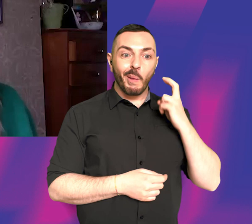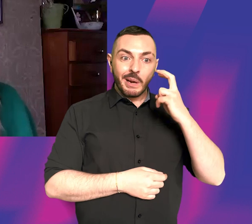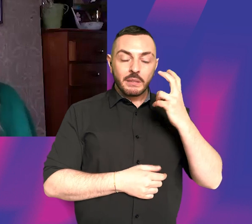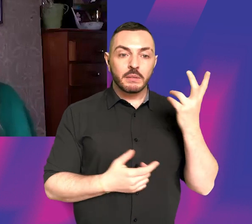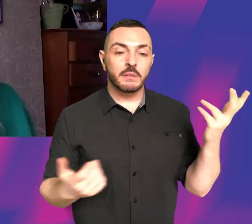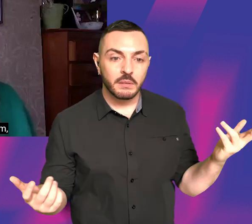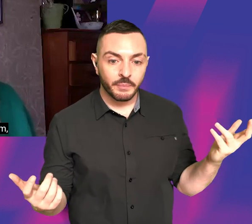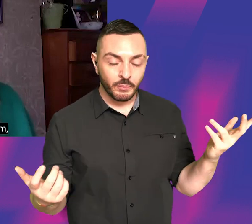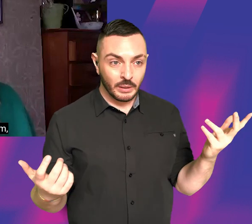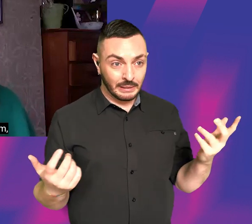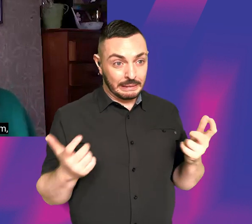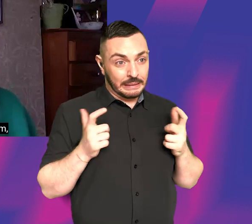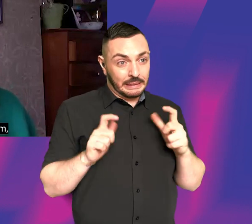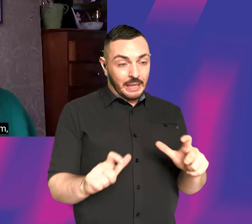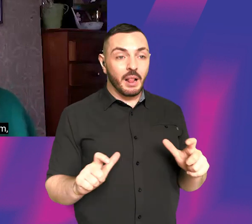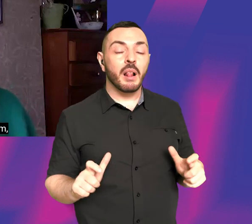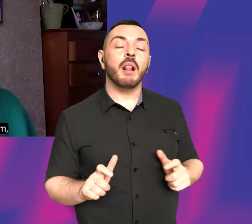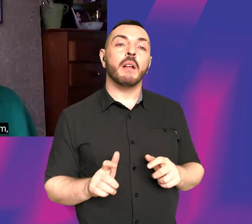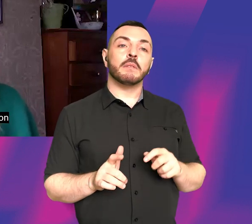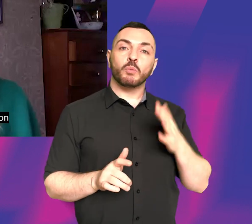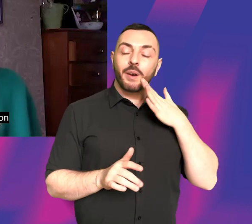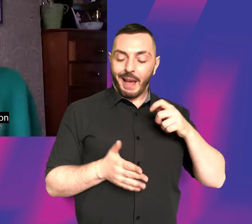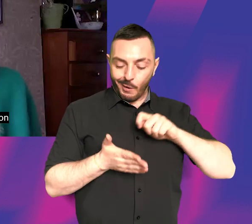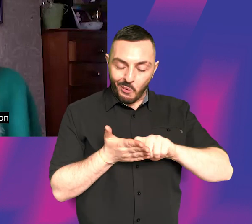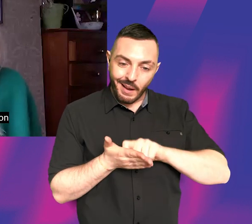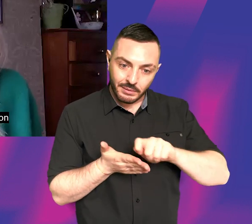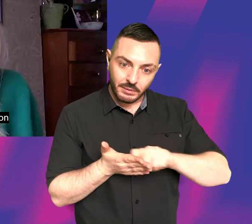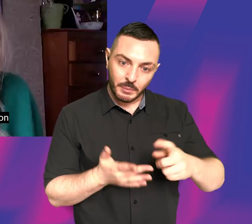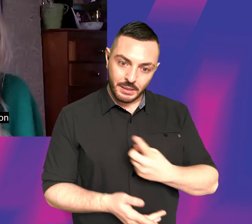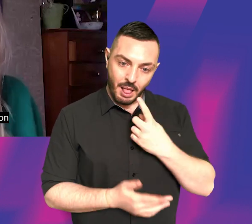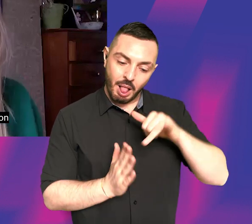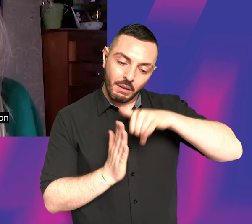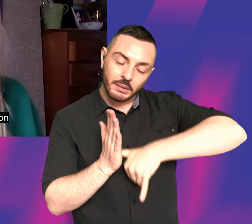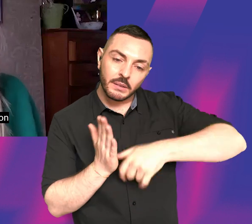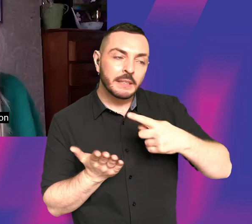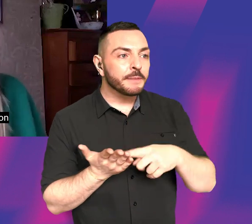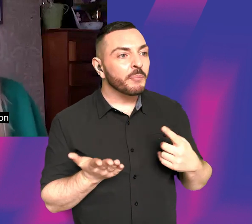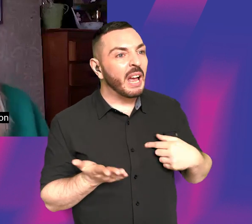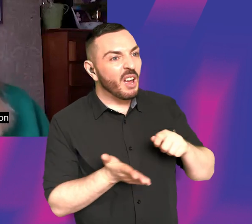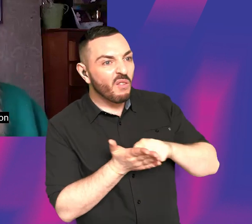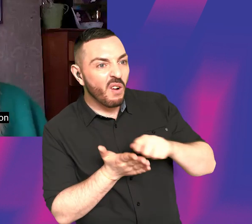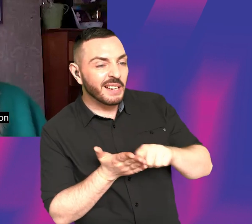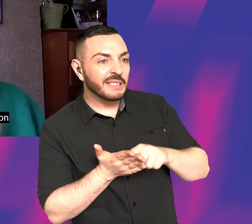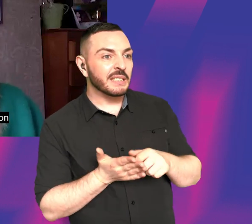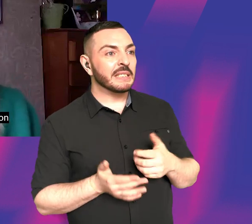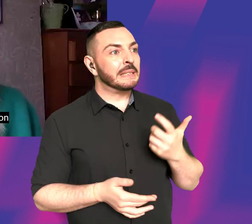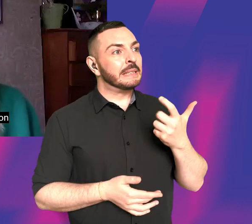doing that to this day, when I sit down to write a feature film, there's no point me writing a 60 million, you